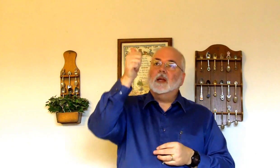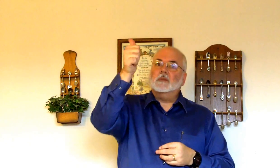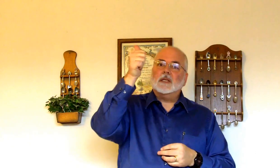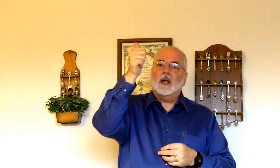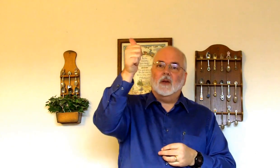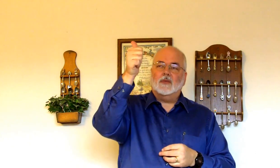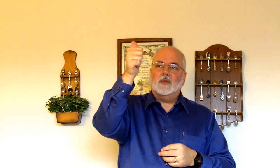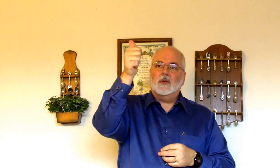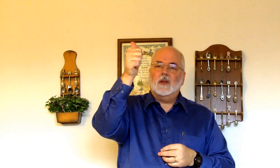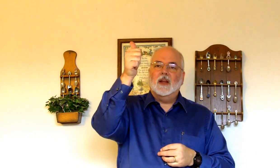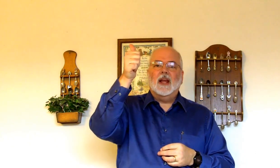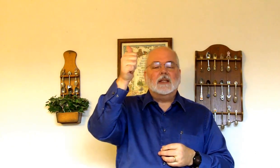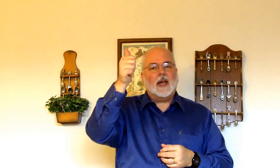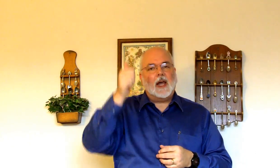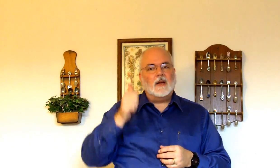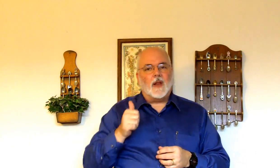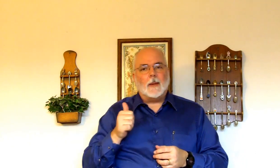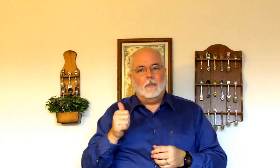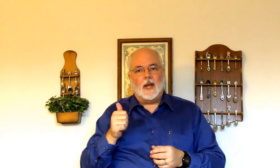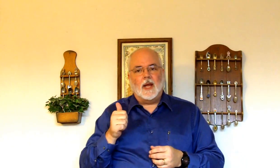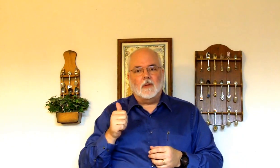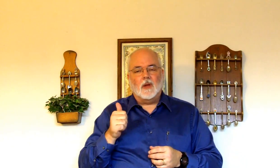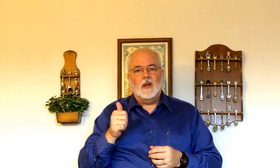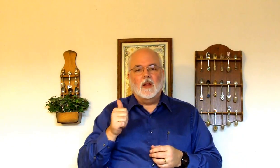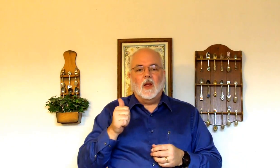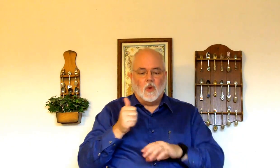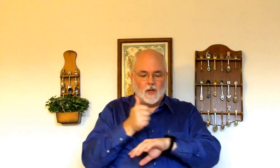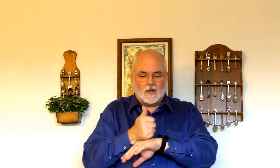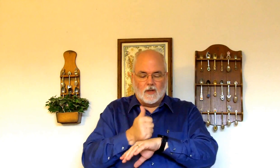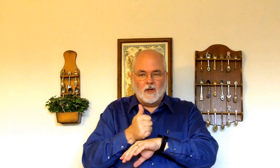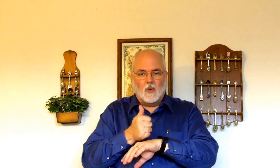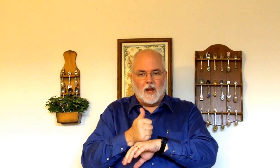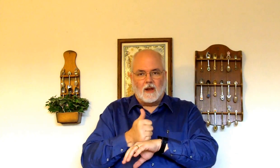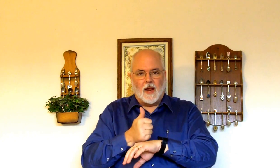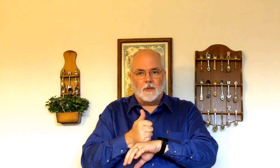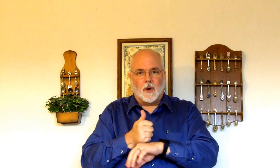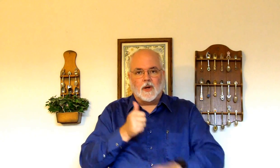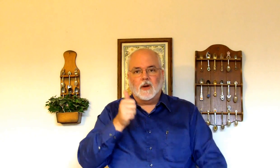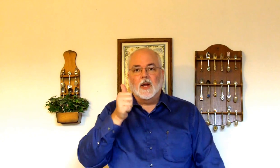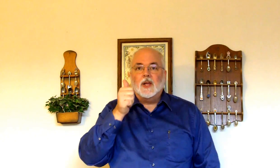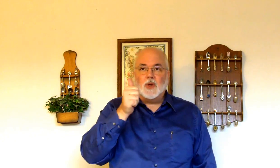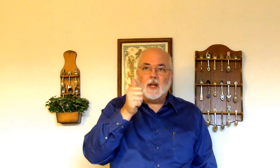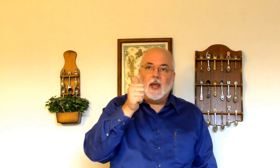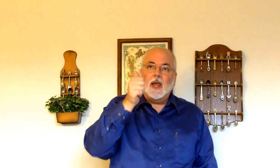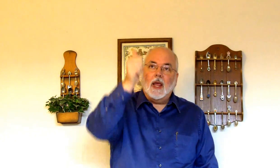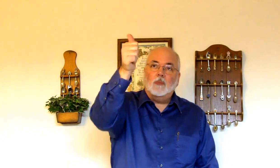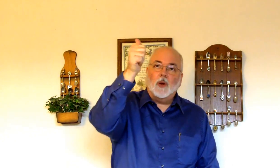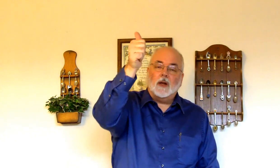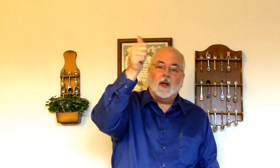Himself. It's kind of like blame. Only the. Hand part here. Just an. A hand pointed up.